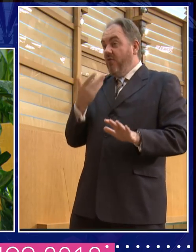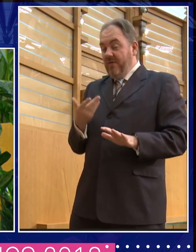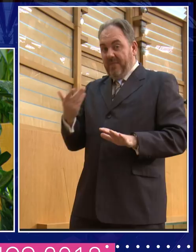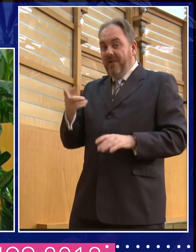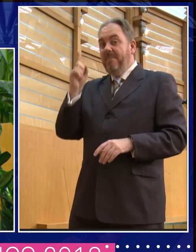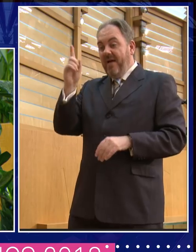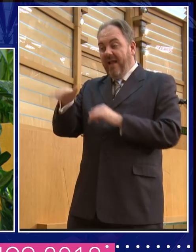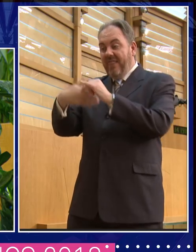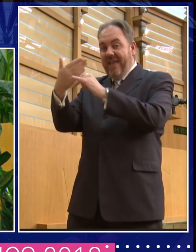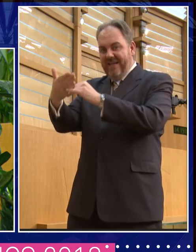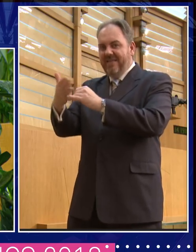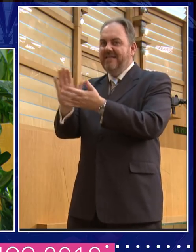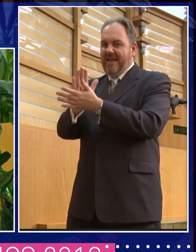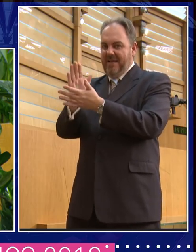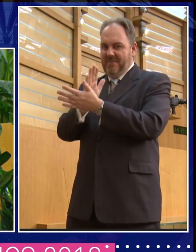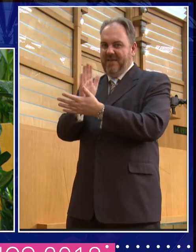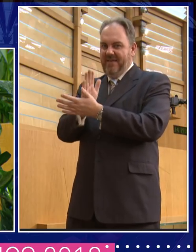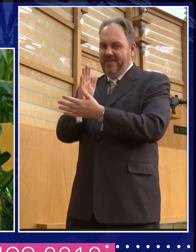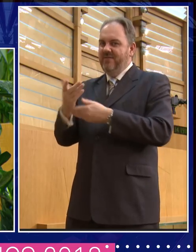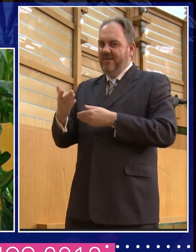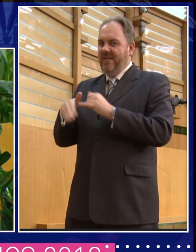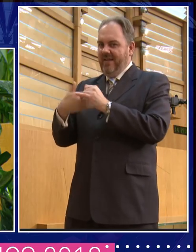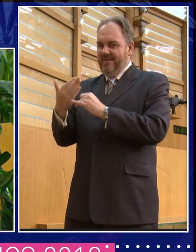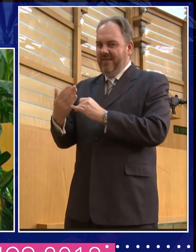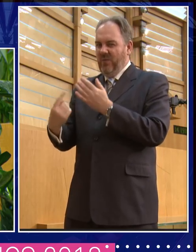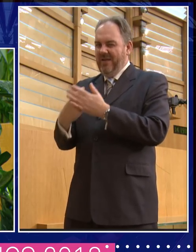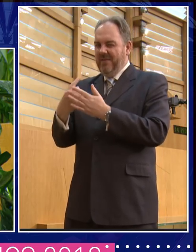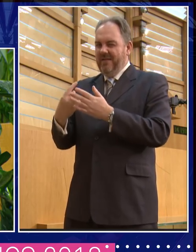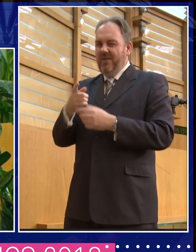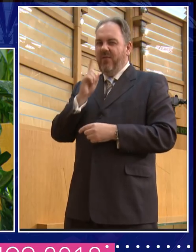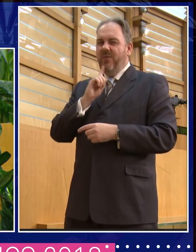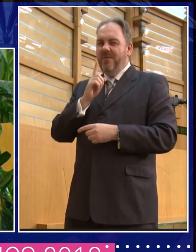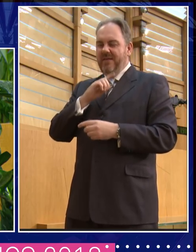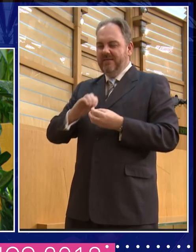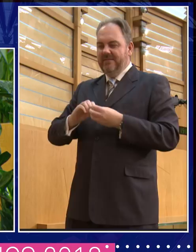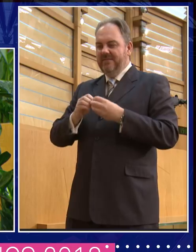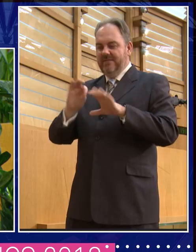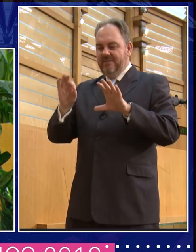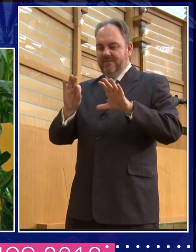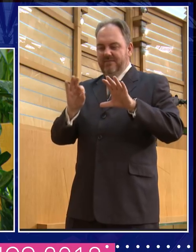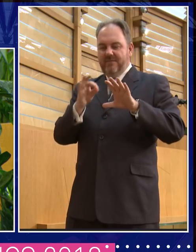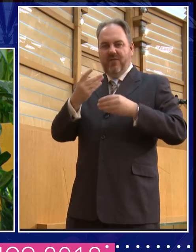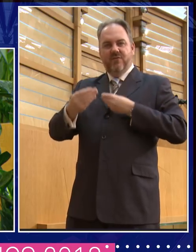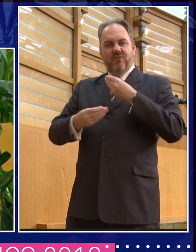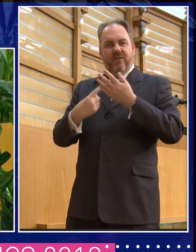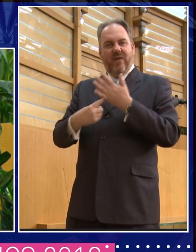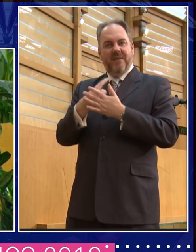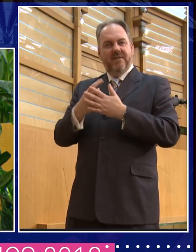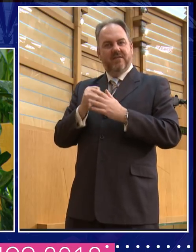Philomela is resourceful and she weaves the story of the rape into her tapestry. So